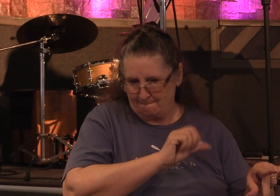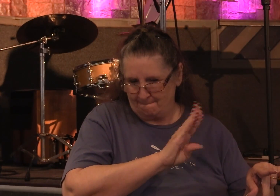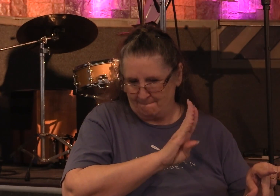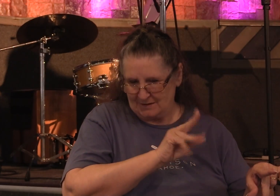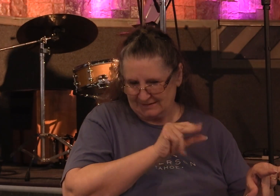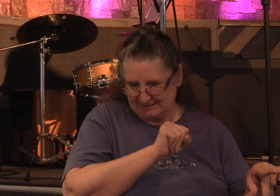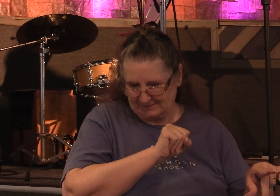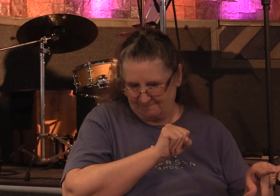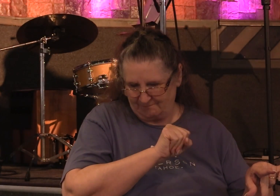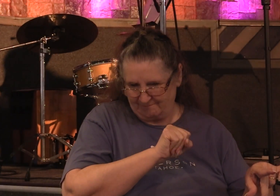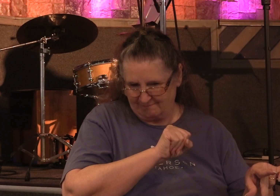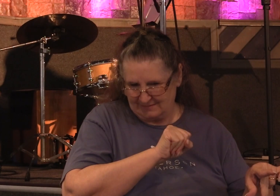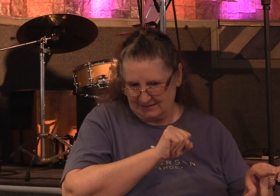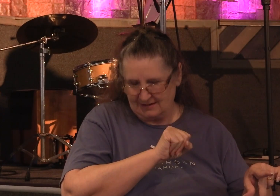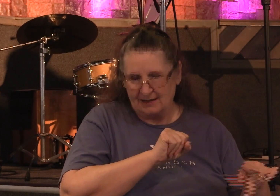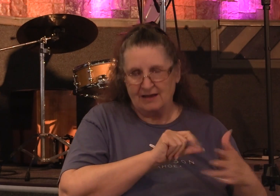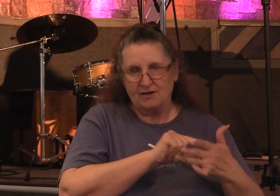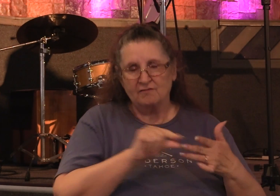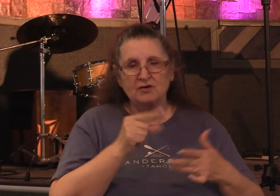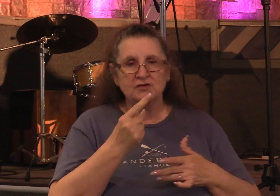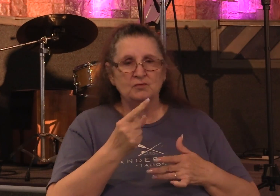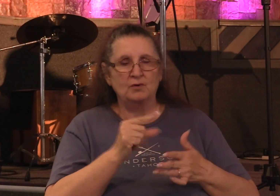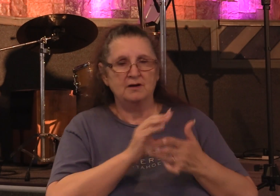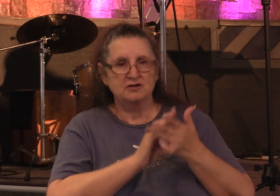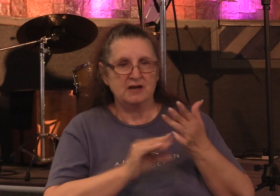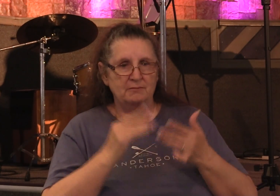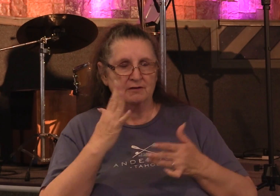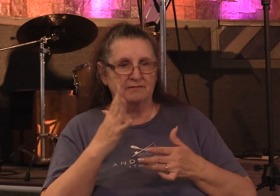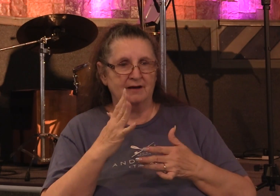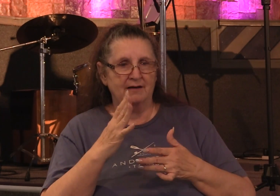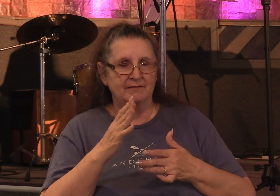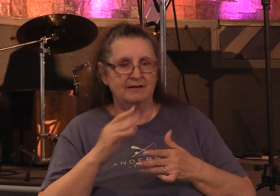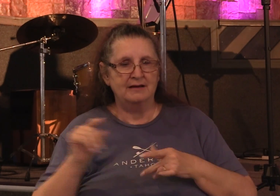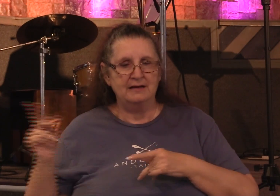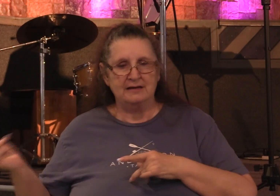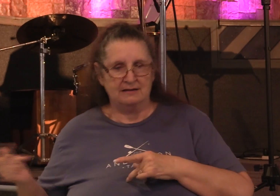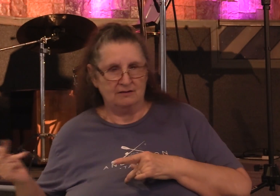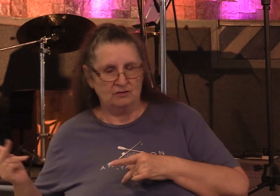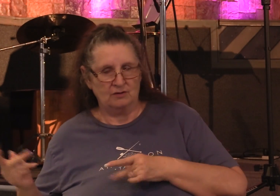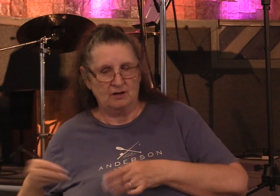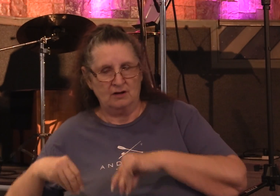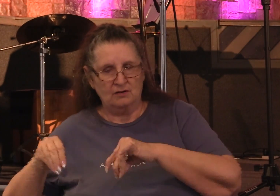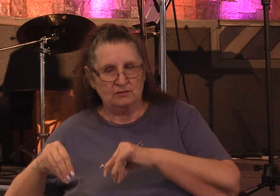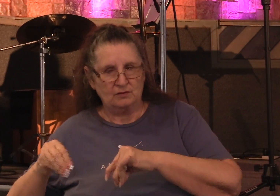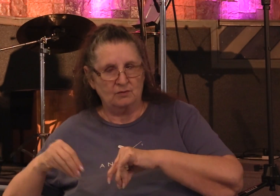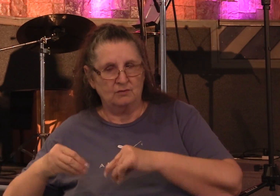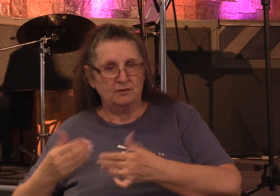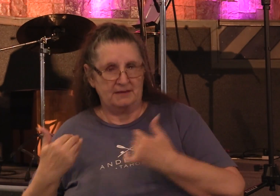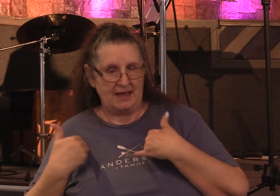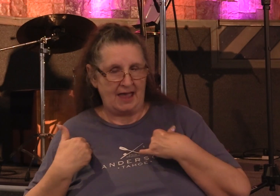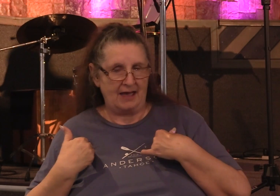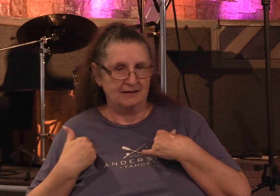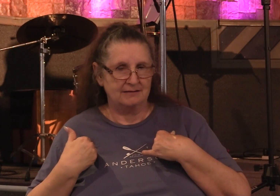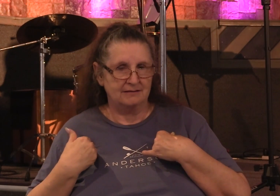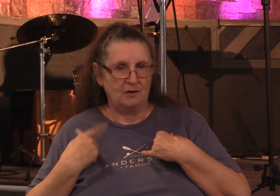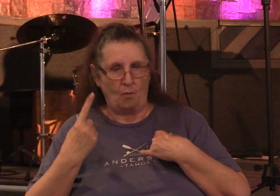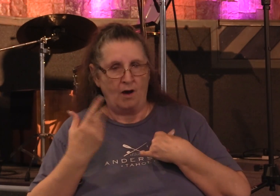we're told in verse 1 of chapter 5 that Ananias and his wife sold a possession well a possession what what